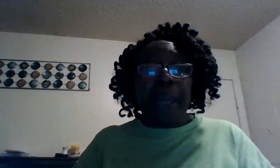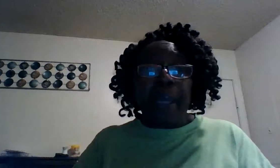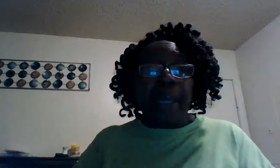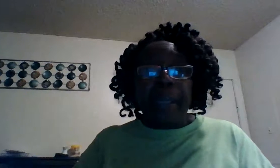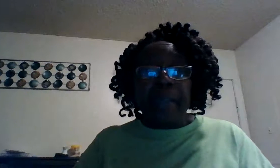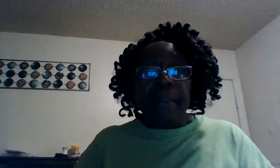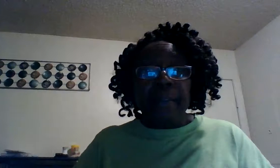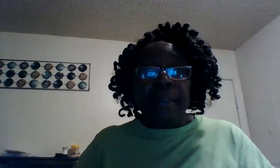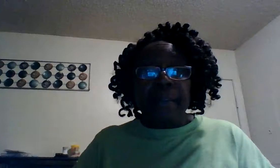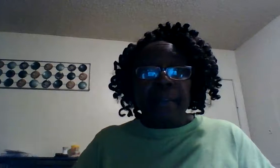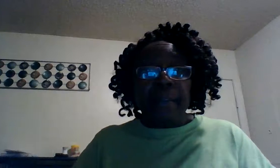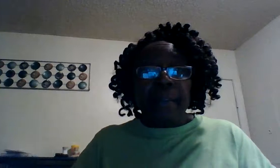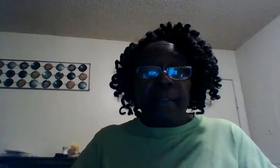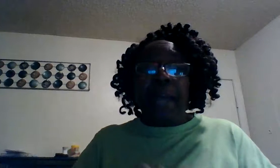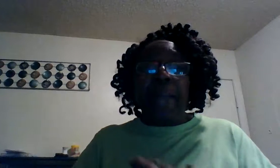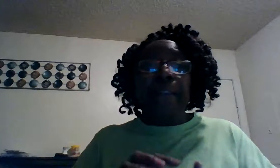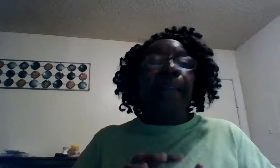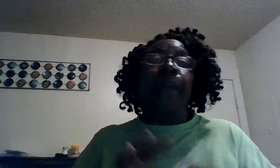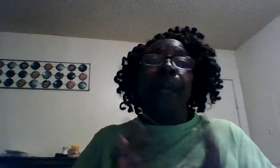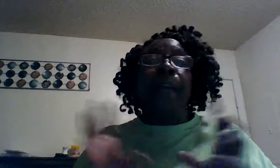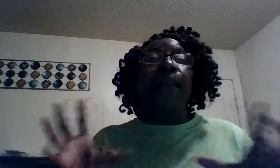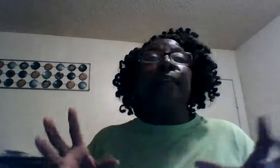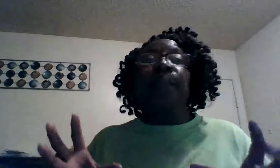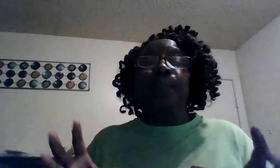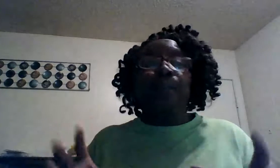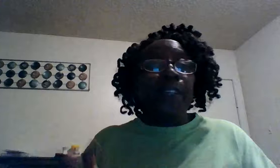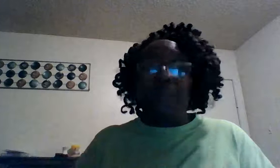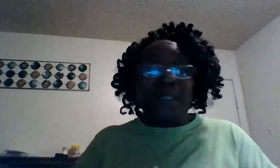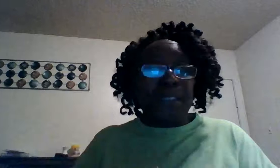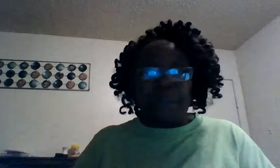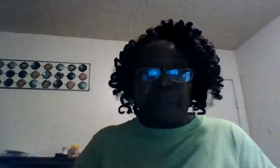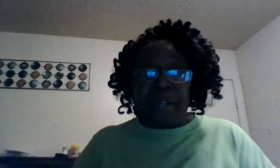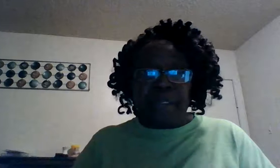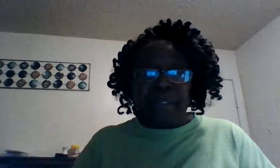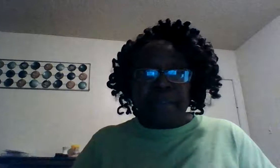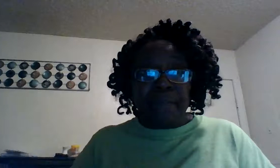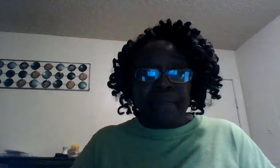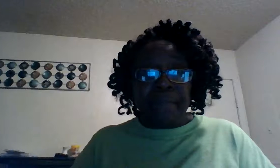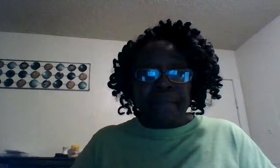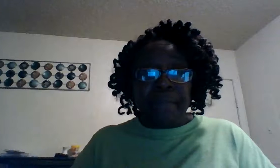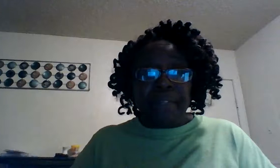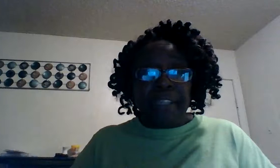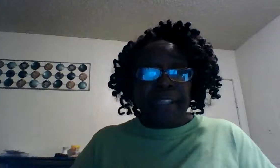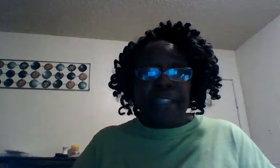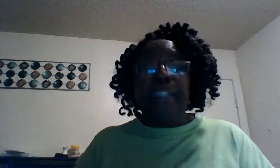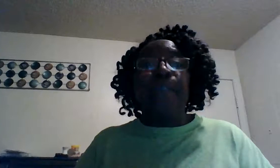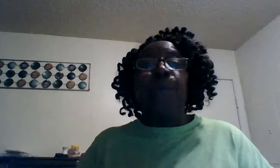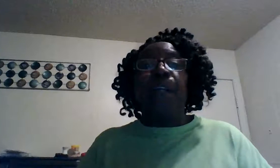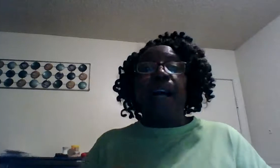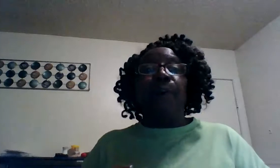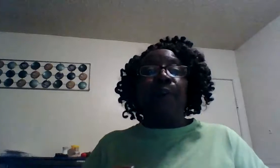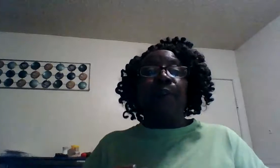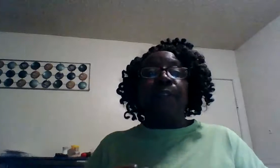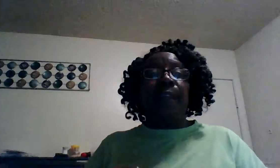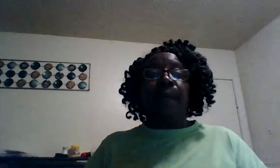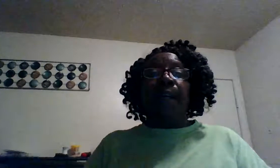man because I know that love will never separate and this is what God want us to know